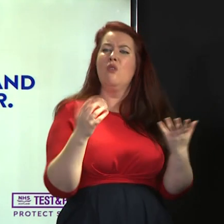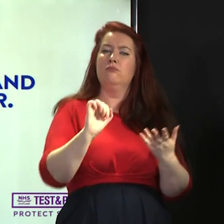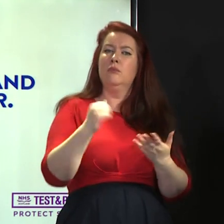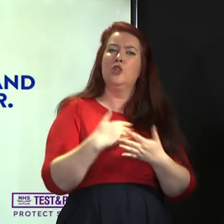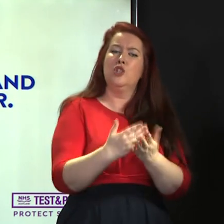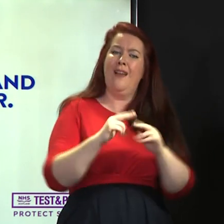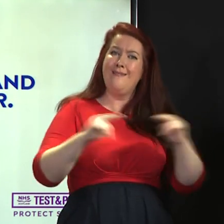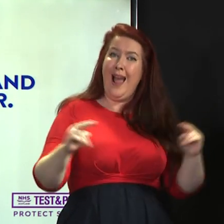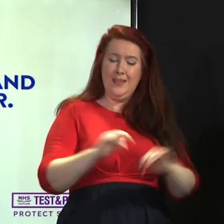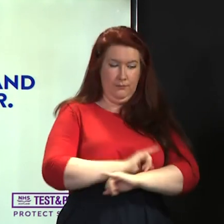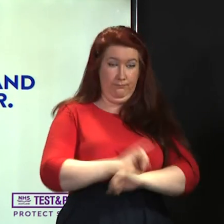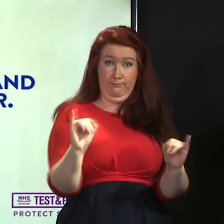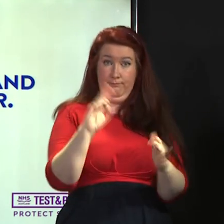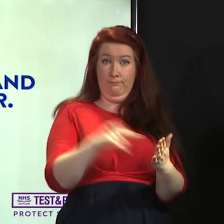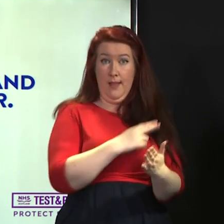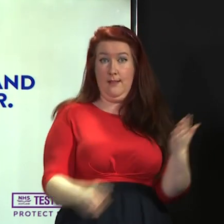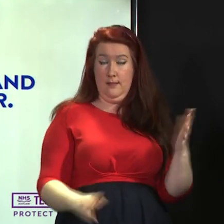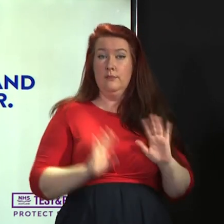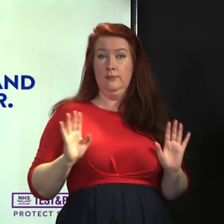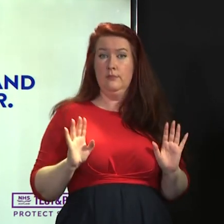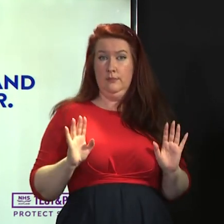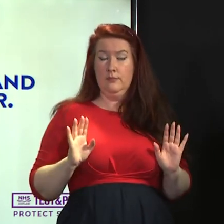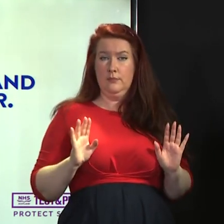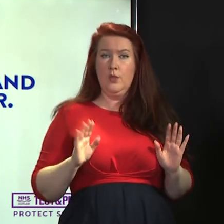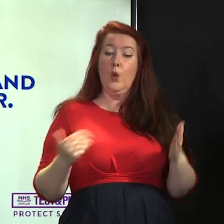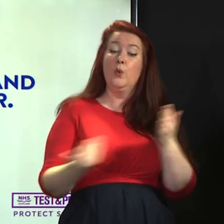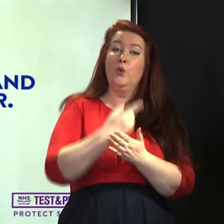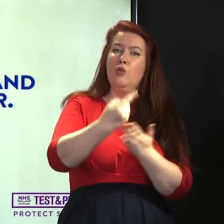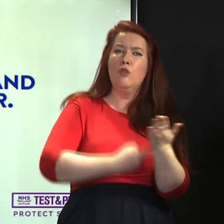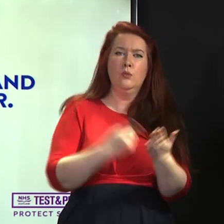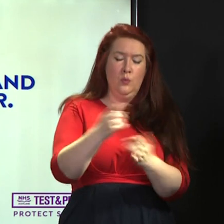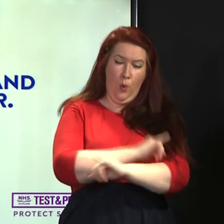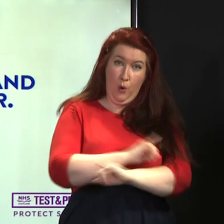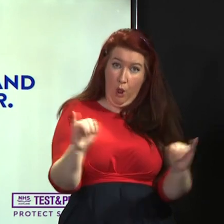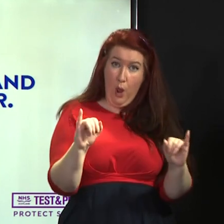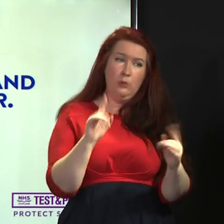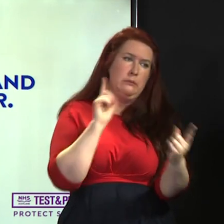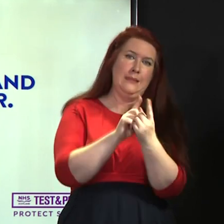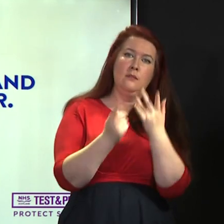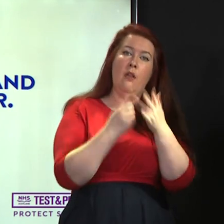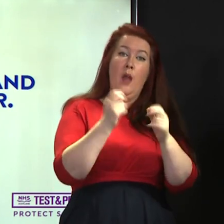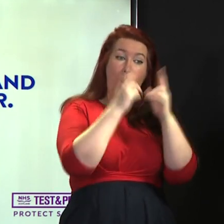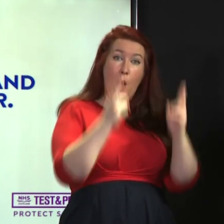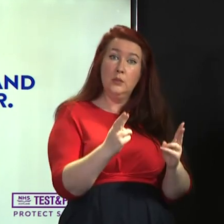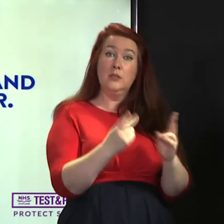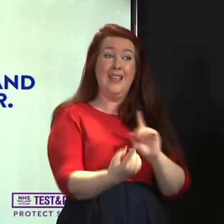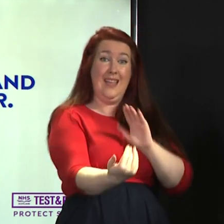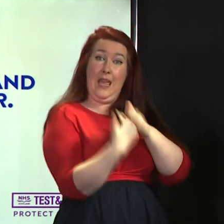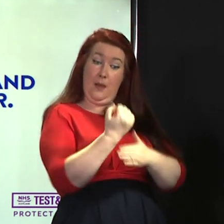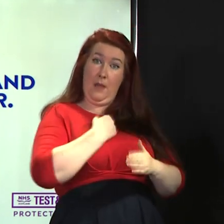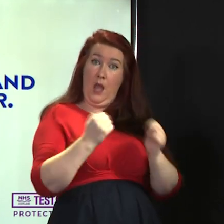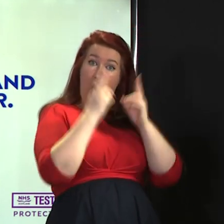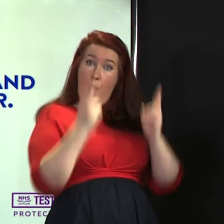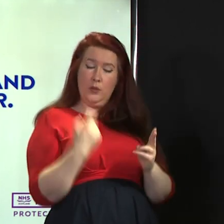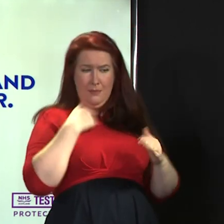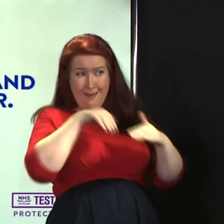shared student accommodation. The new rules coming into force today state that you may not meet people from other households in your home or in